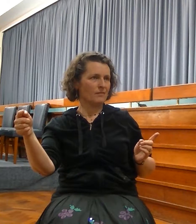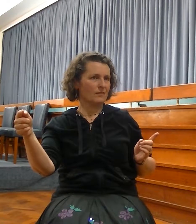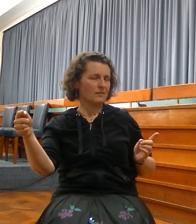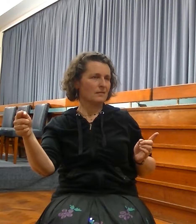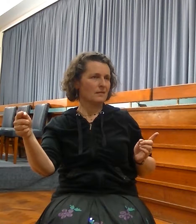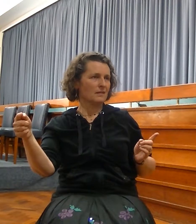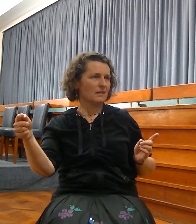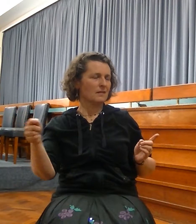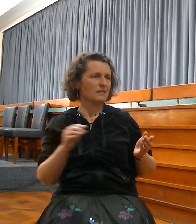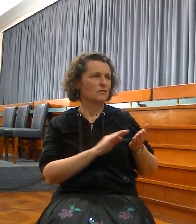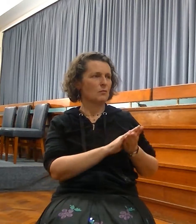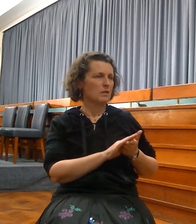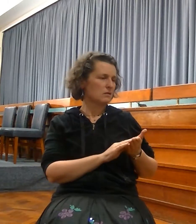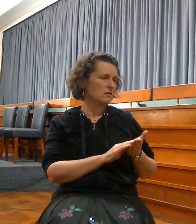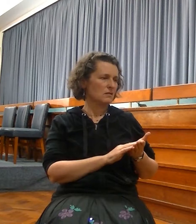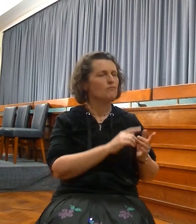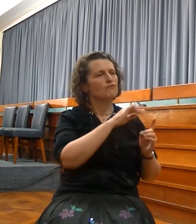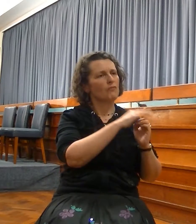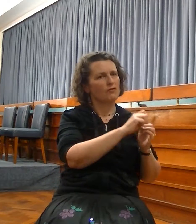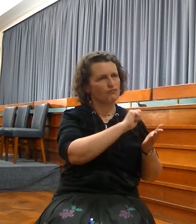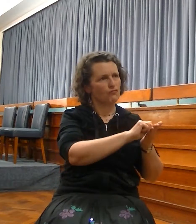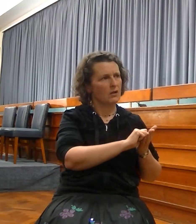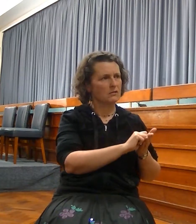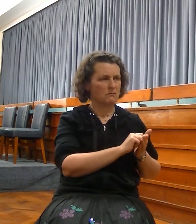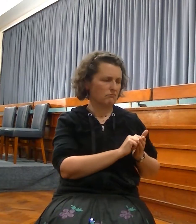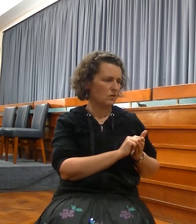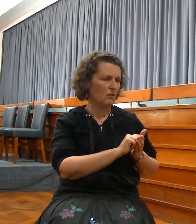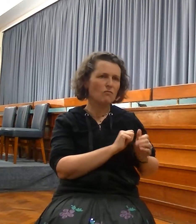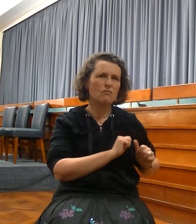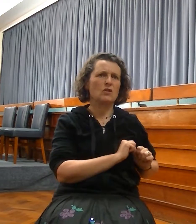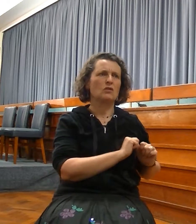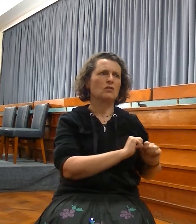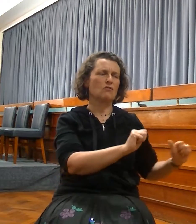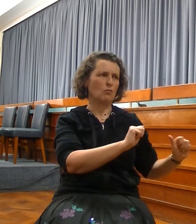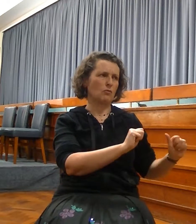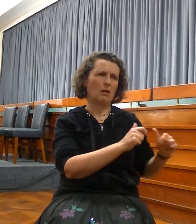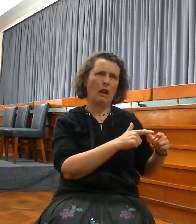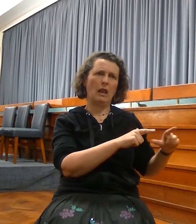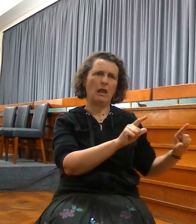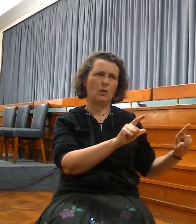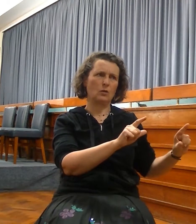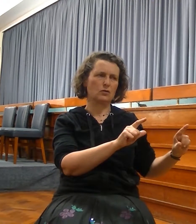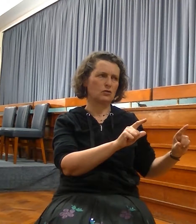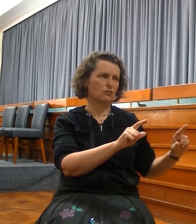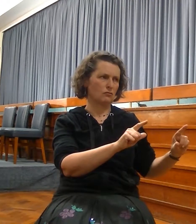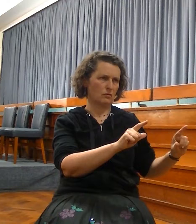language of their time. And so it is, this prophecy about the Levitical priests being